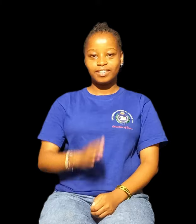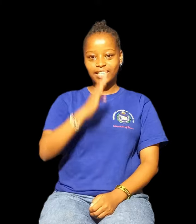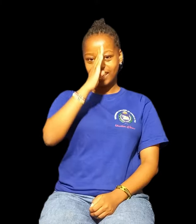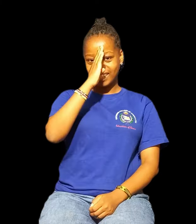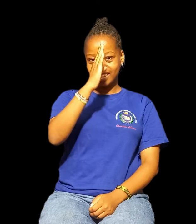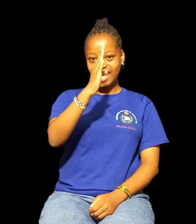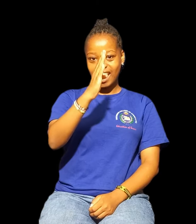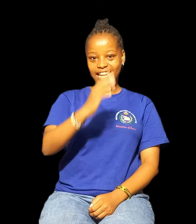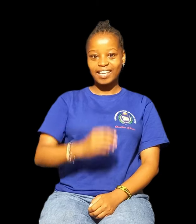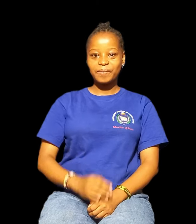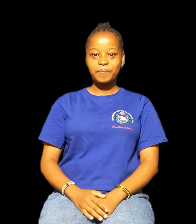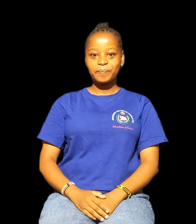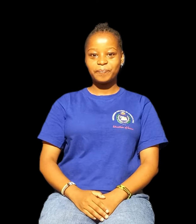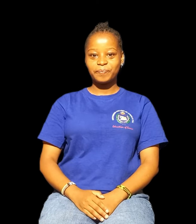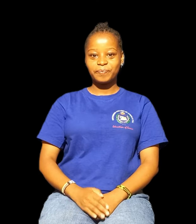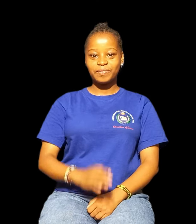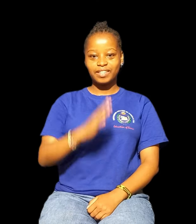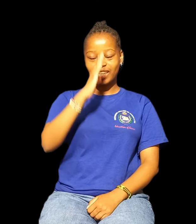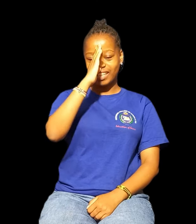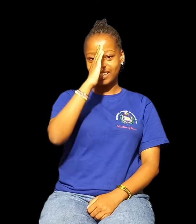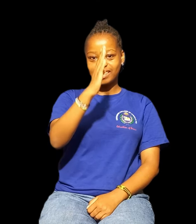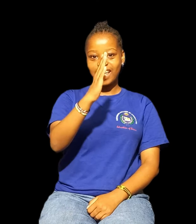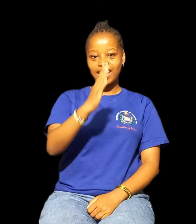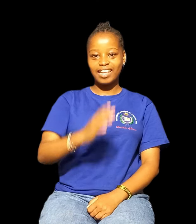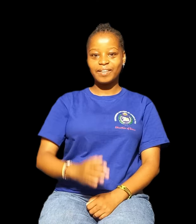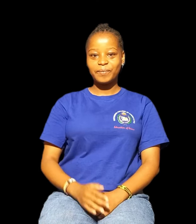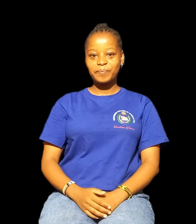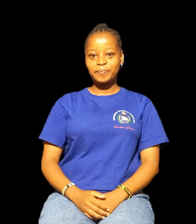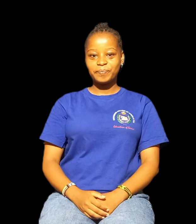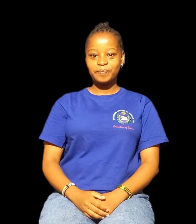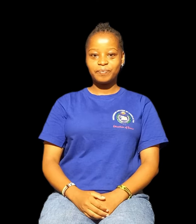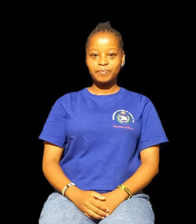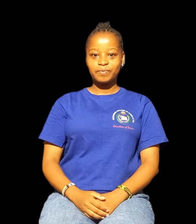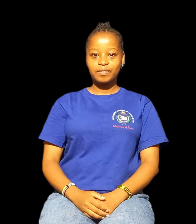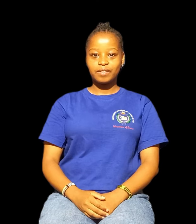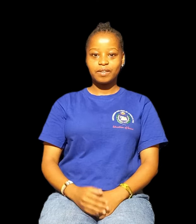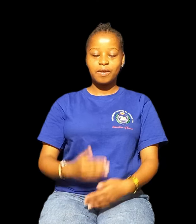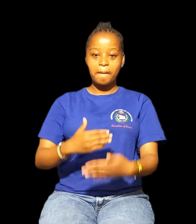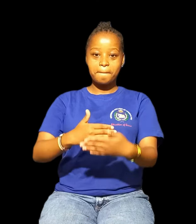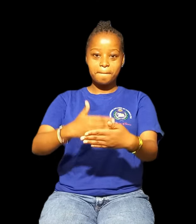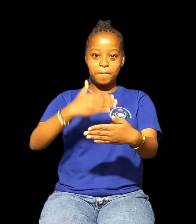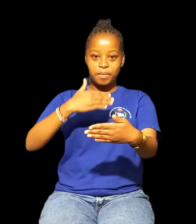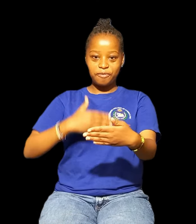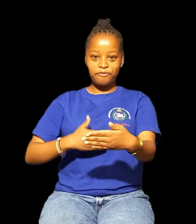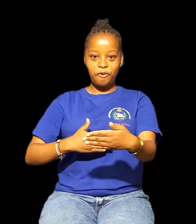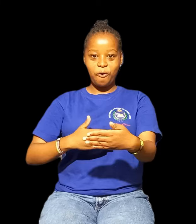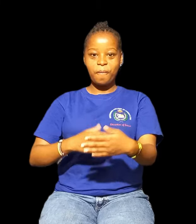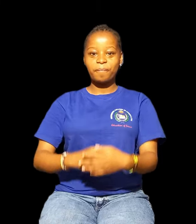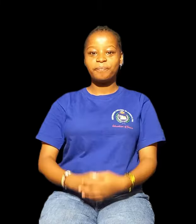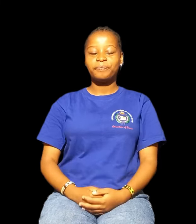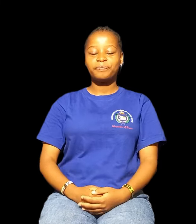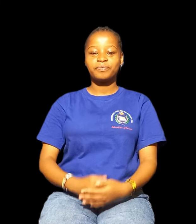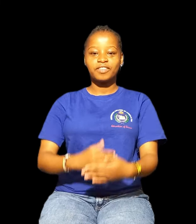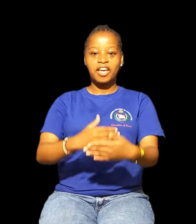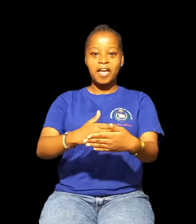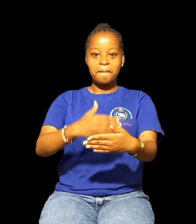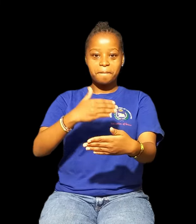Sunday Before Before Before